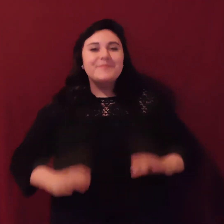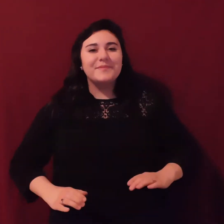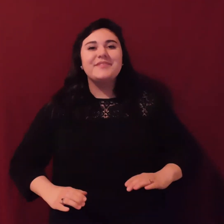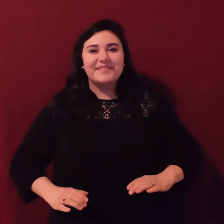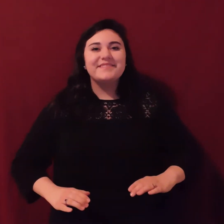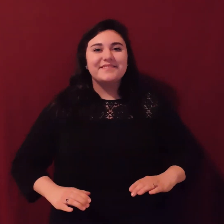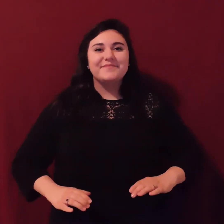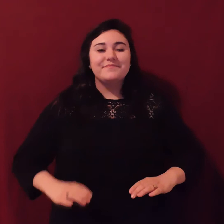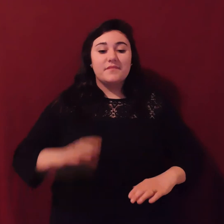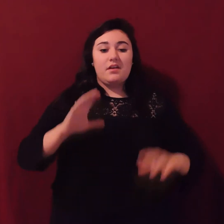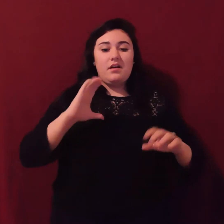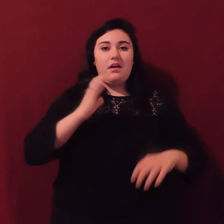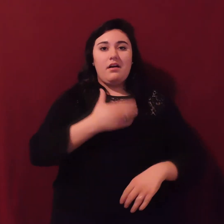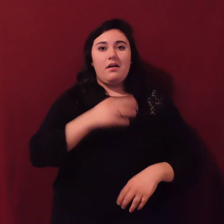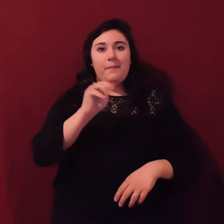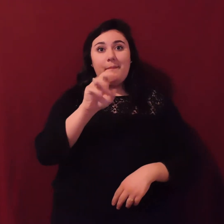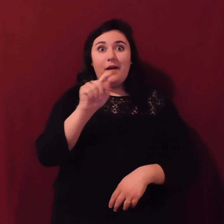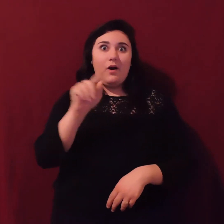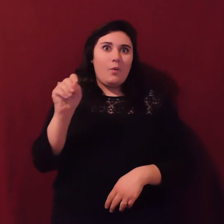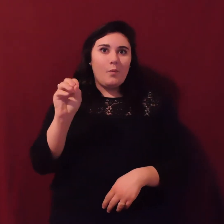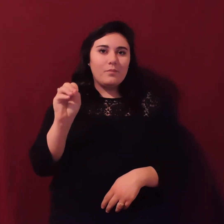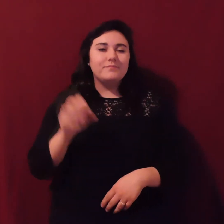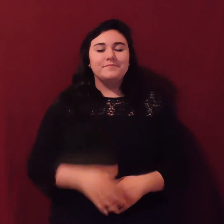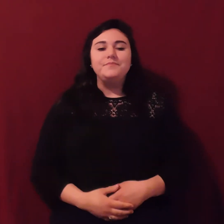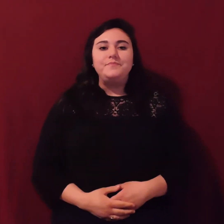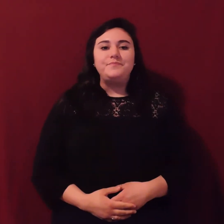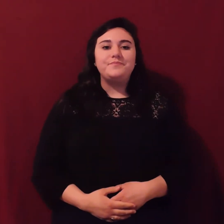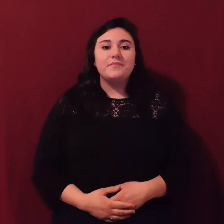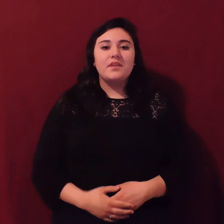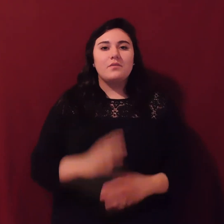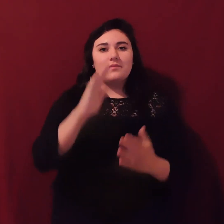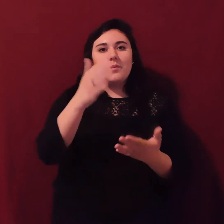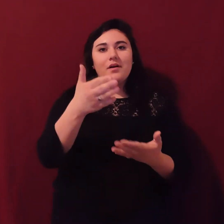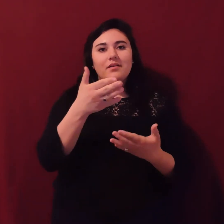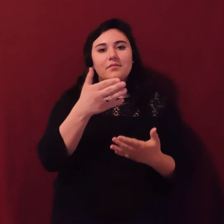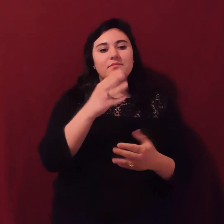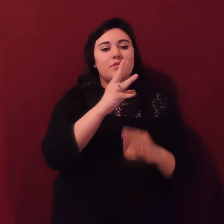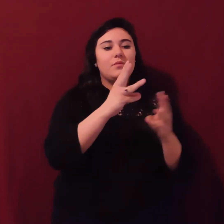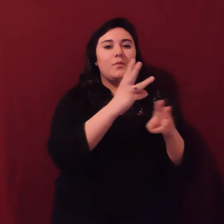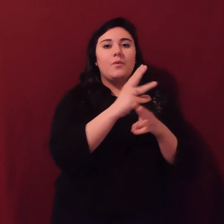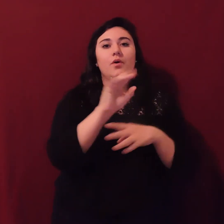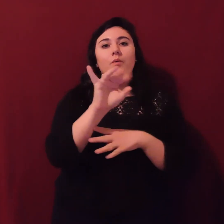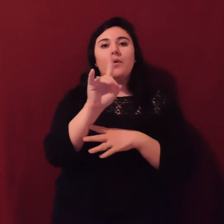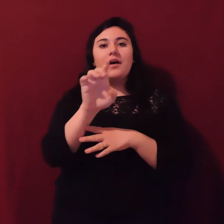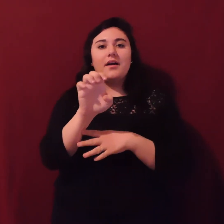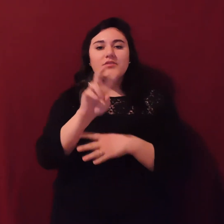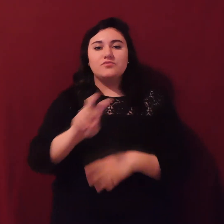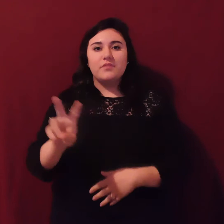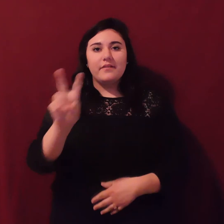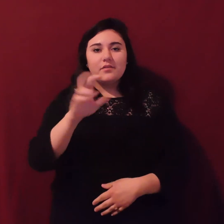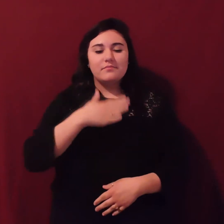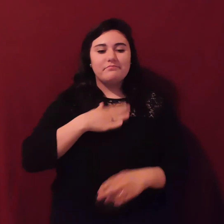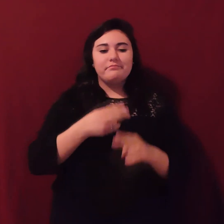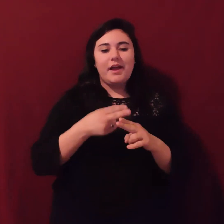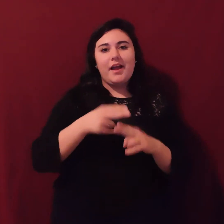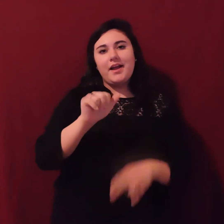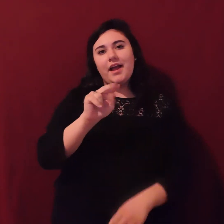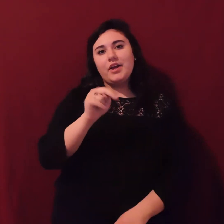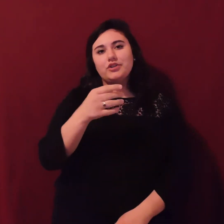Now, I'd like to welcome you to World Wide Travel. My name is Angela. And our motto, of course, which